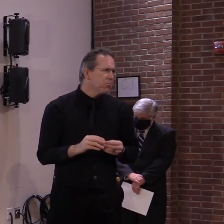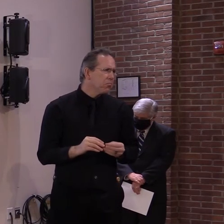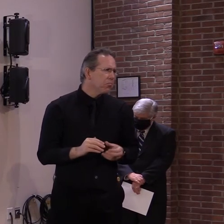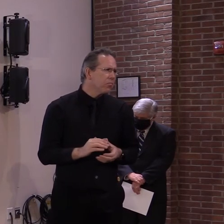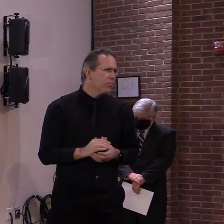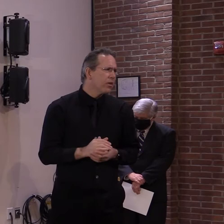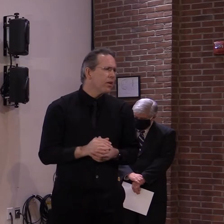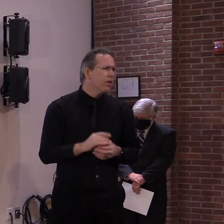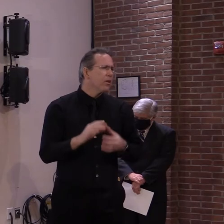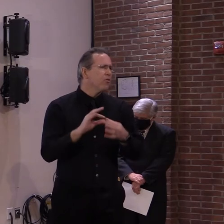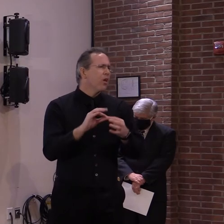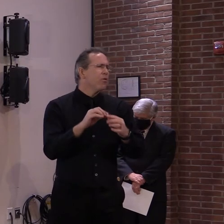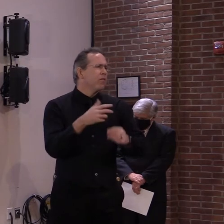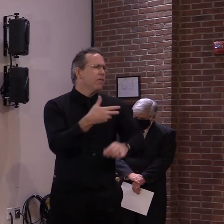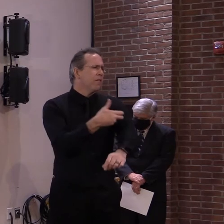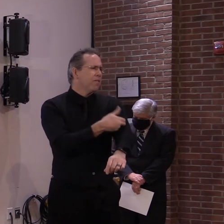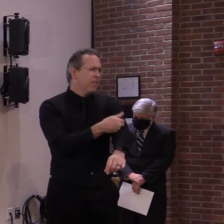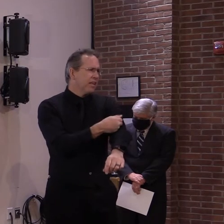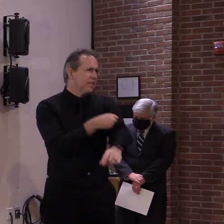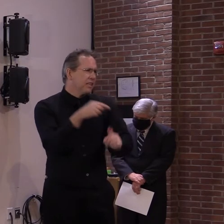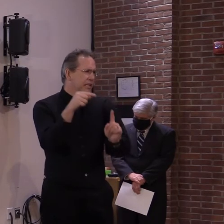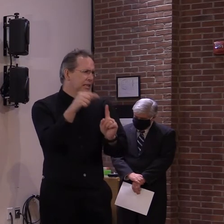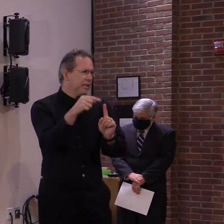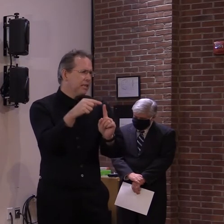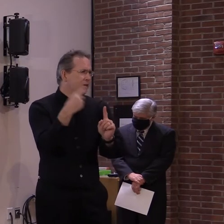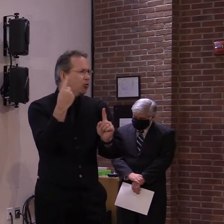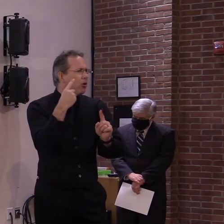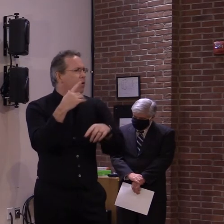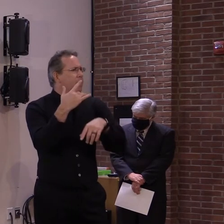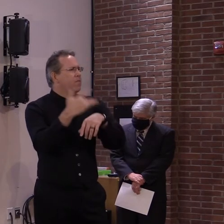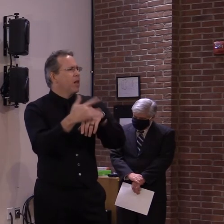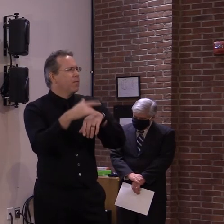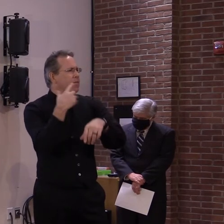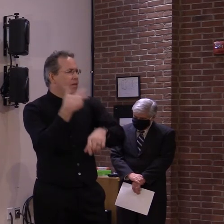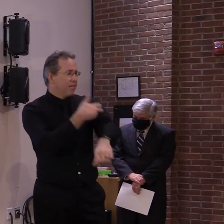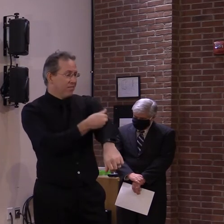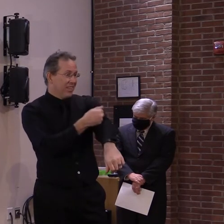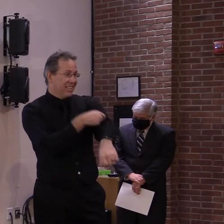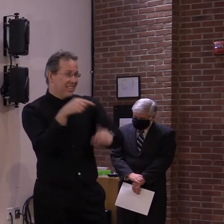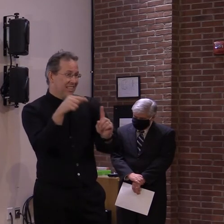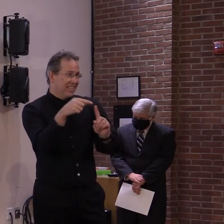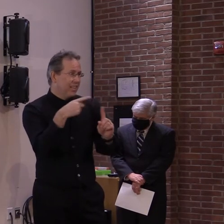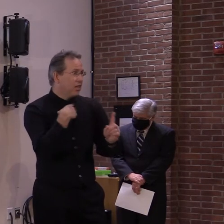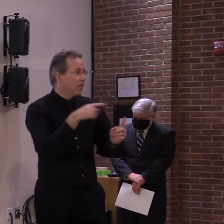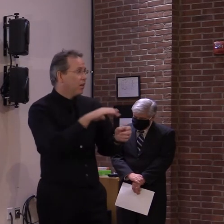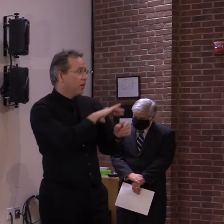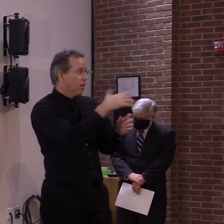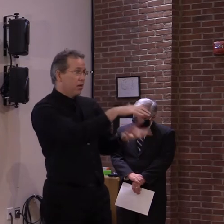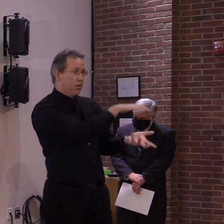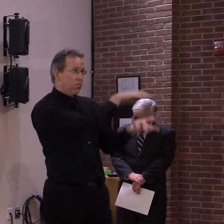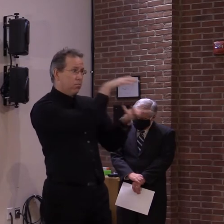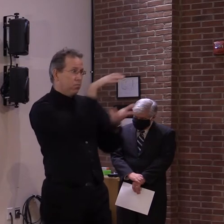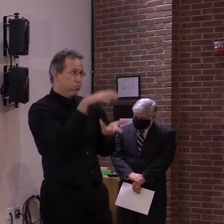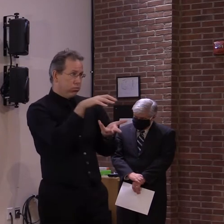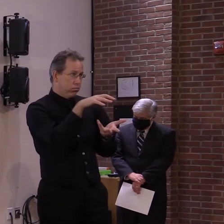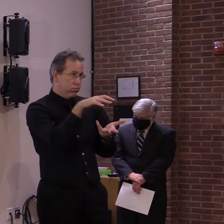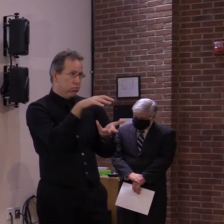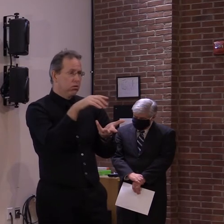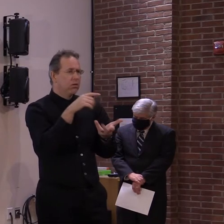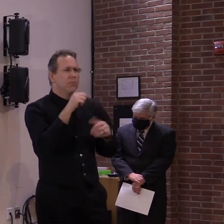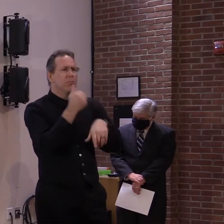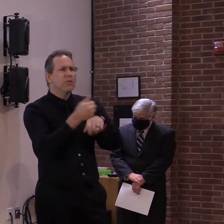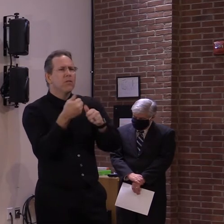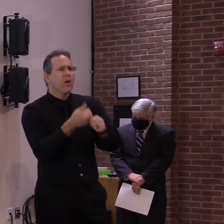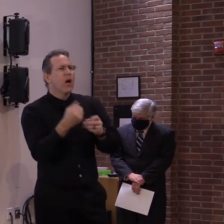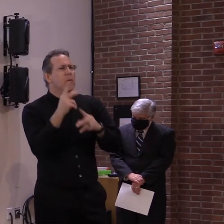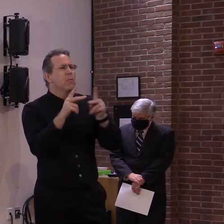And so far, I think they've been, they've been distributed on the basis of population, but there's been two kinds of discussions that could affect that.